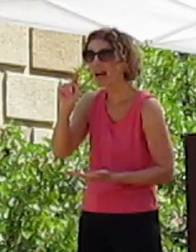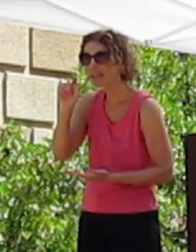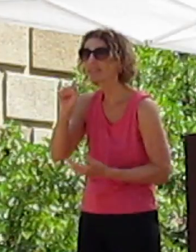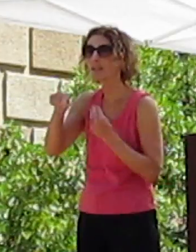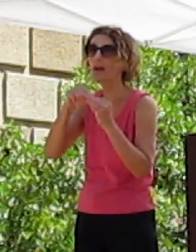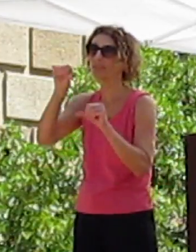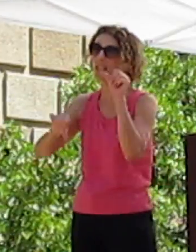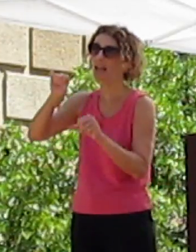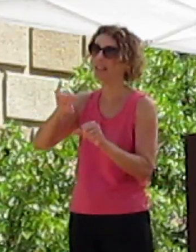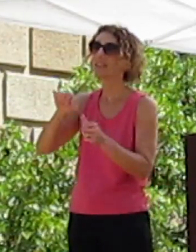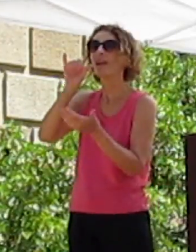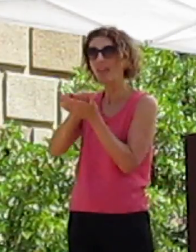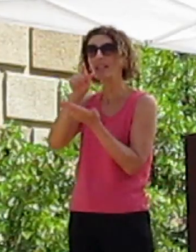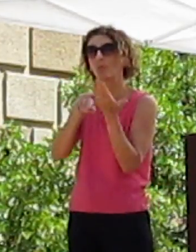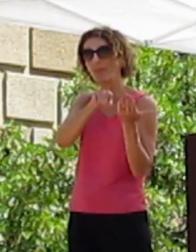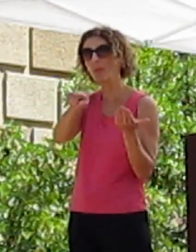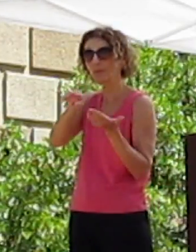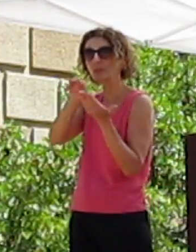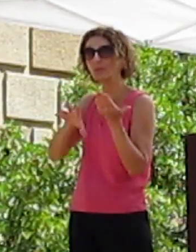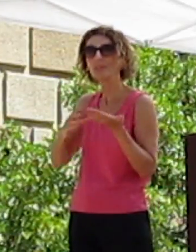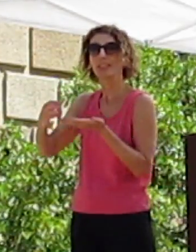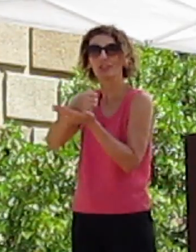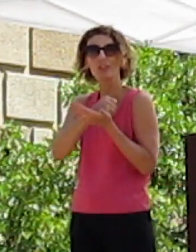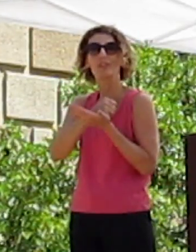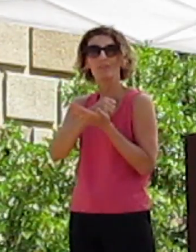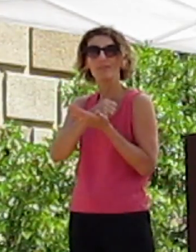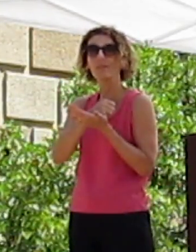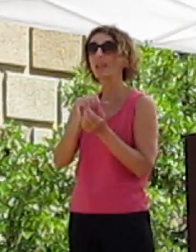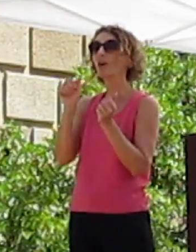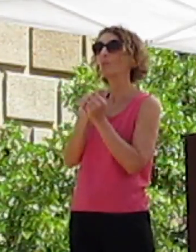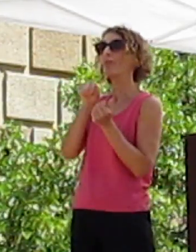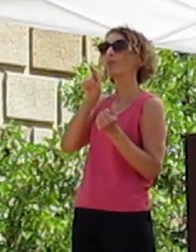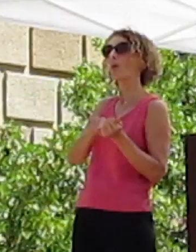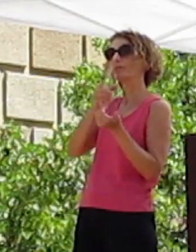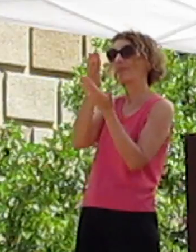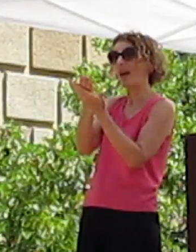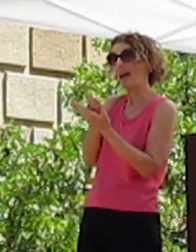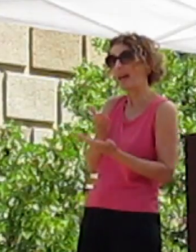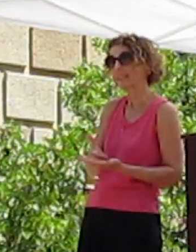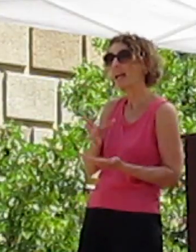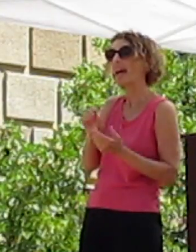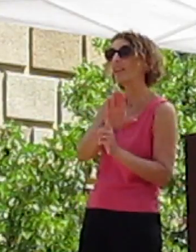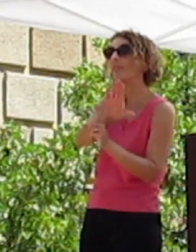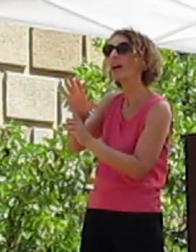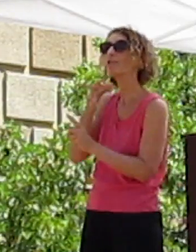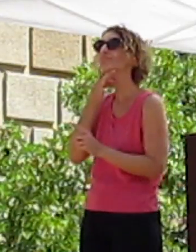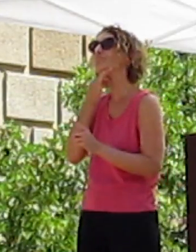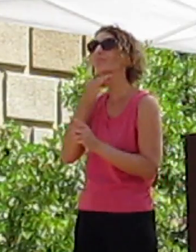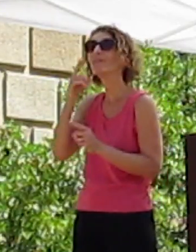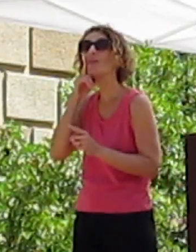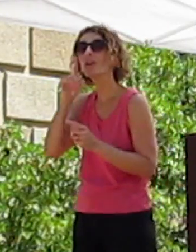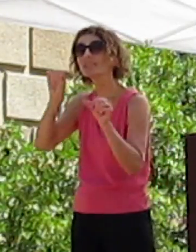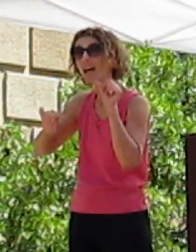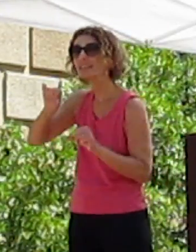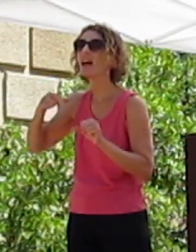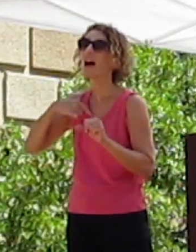That is what they deserve. With these facts and the true curiosity for science, I am